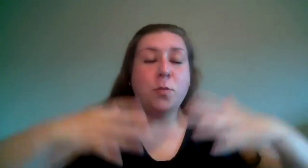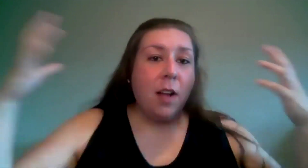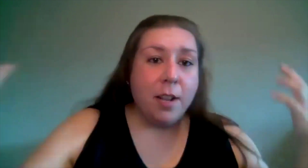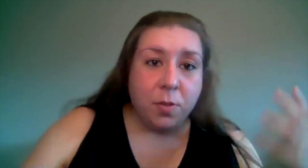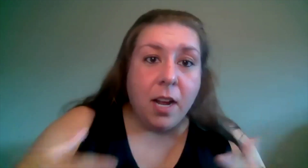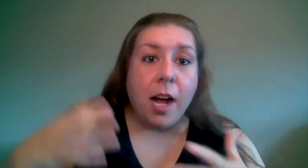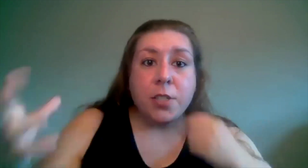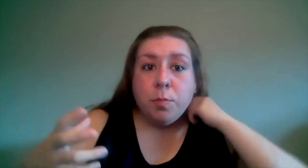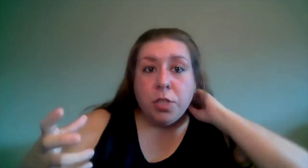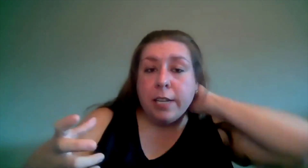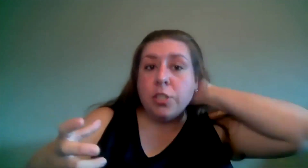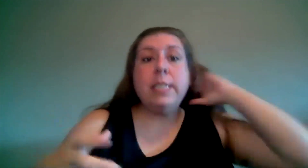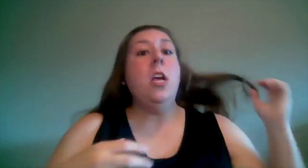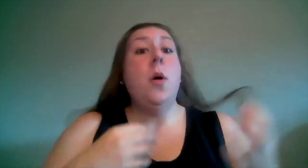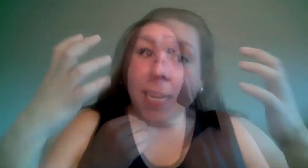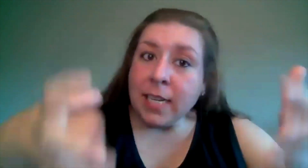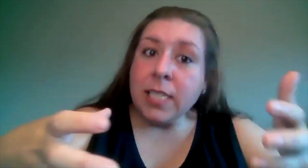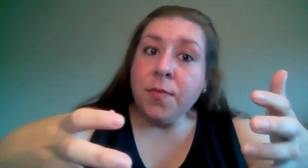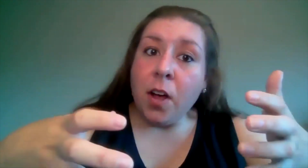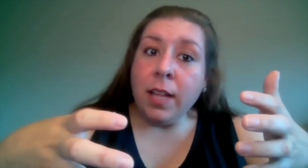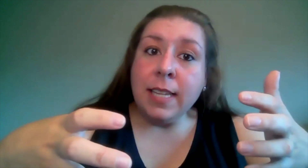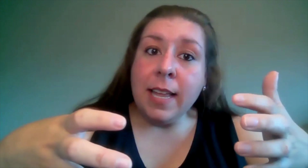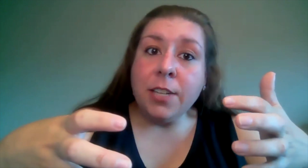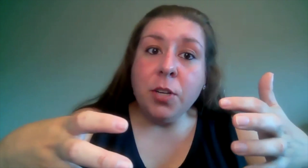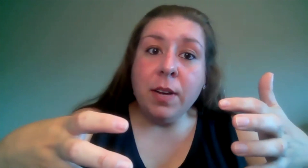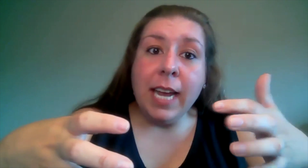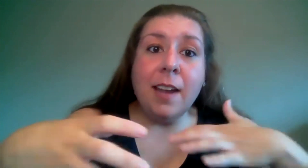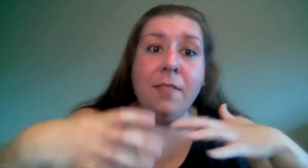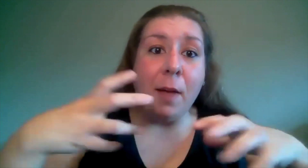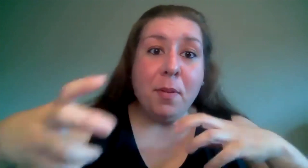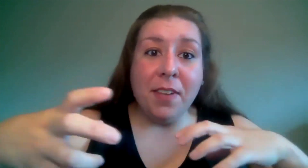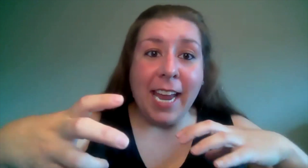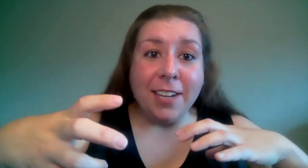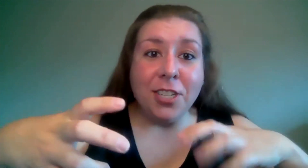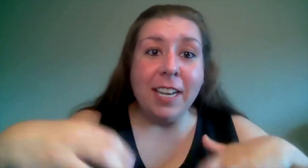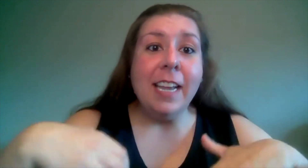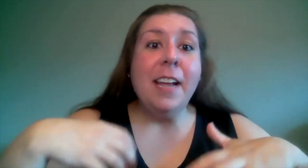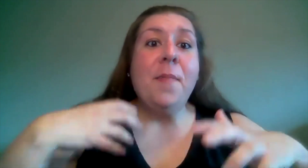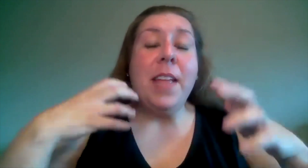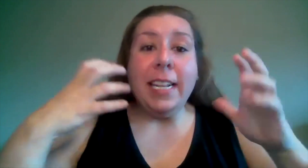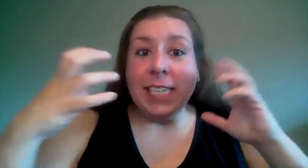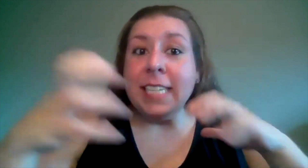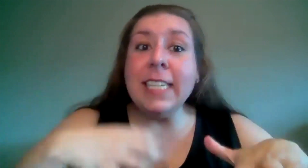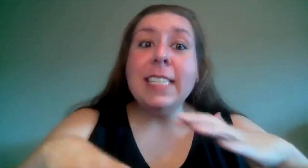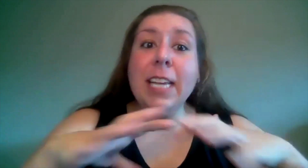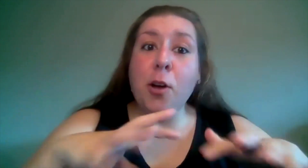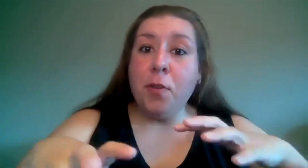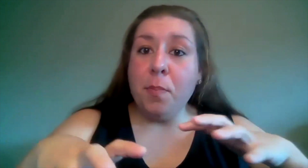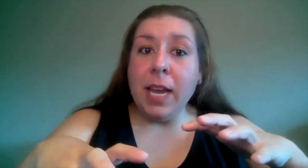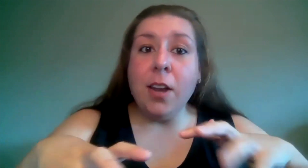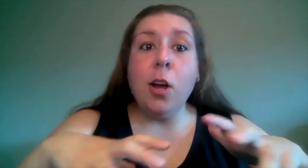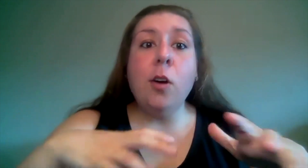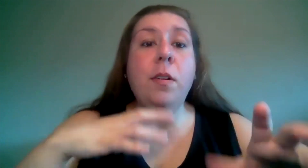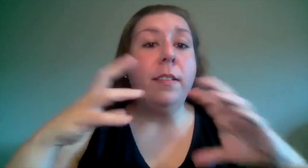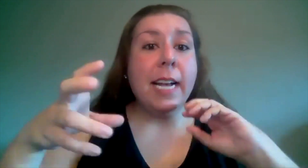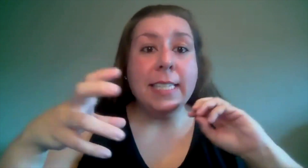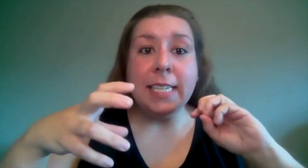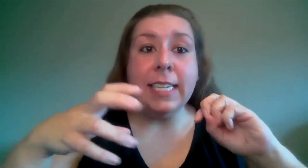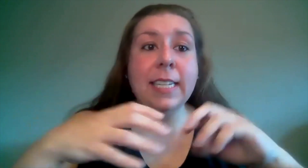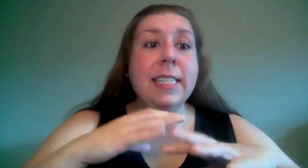we're not doing costume changes it does fall into the issue again of amplification it's easy to sing over a piano less easy to